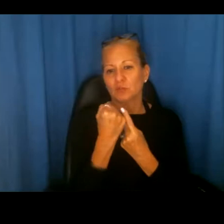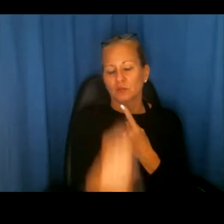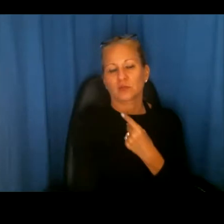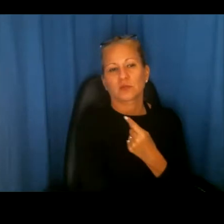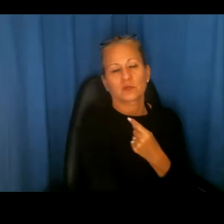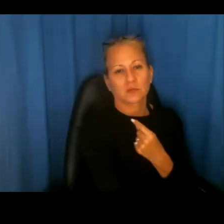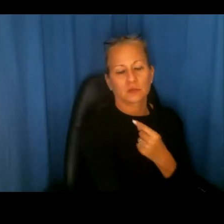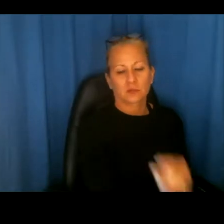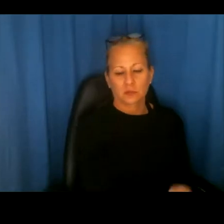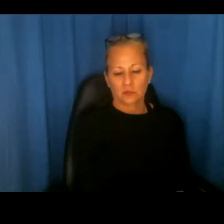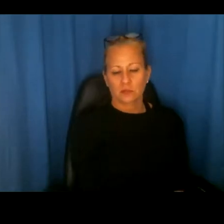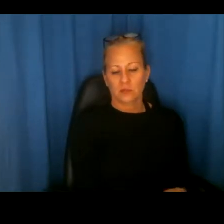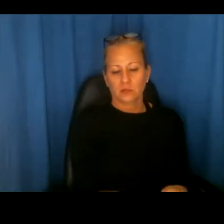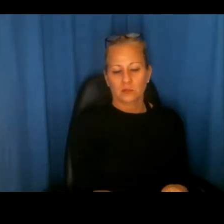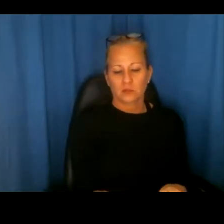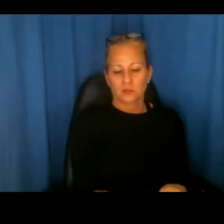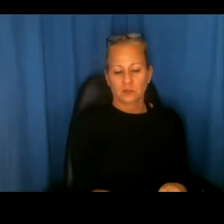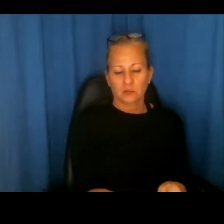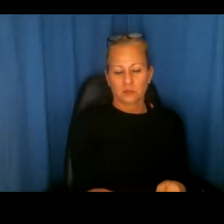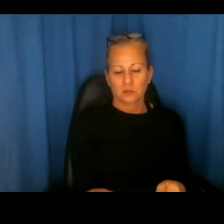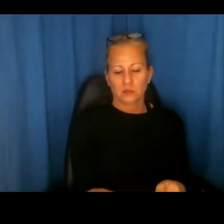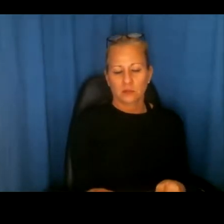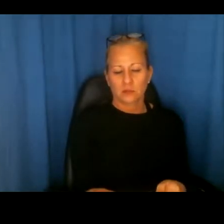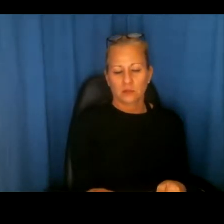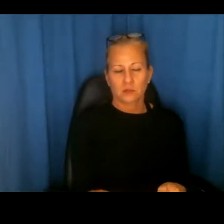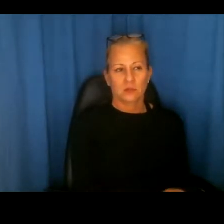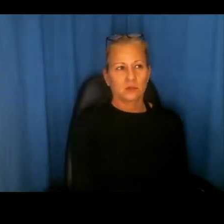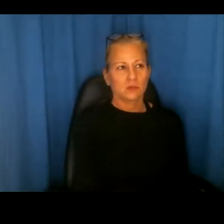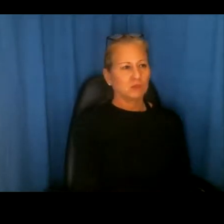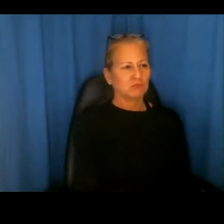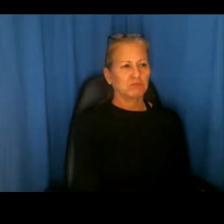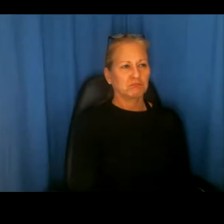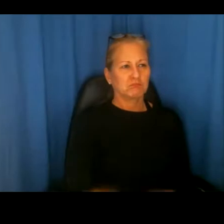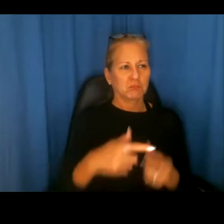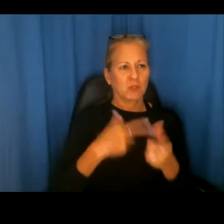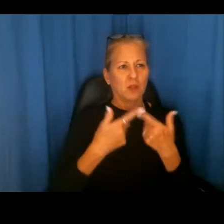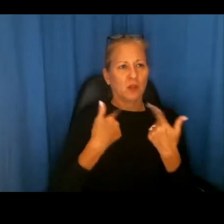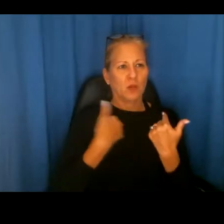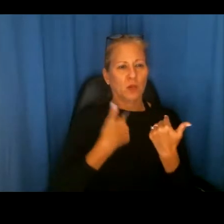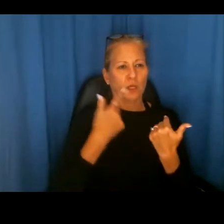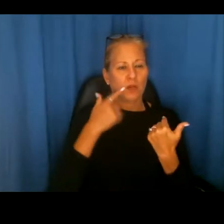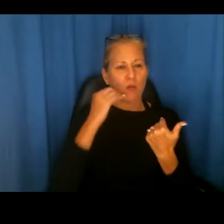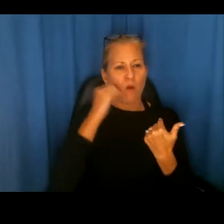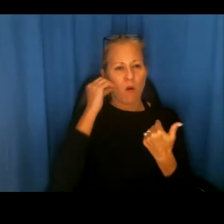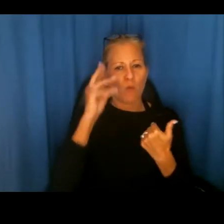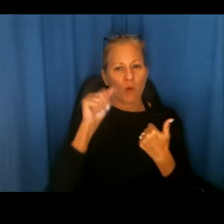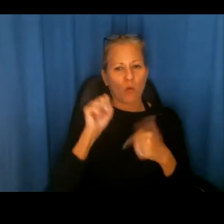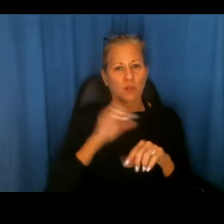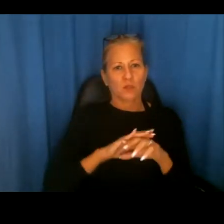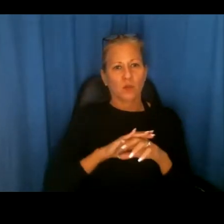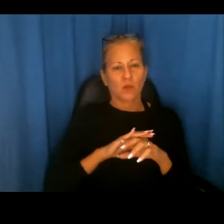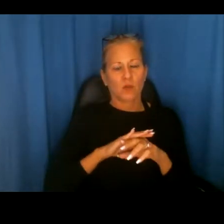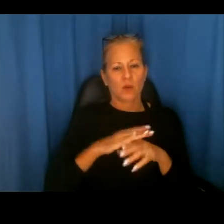and you know, and one of the, the, the, uh, stories, it appeared that, uh, the, the home was on the border of two